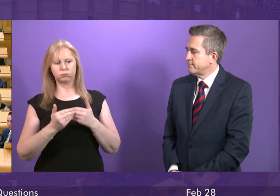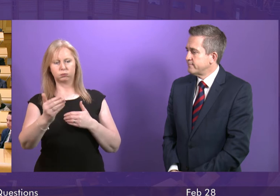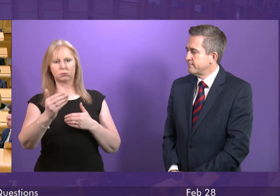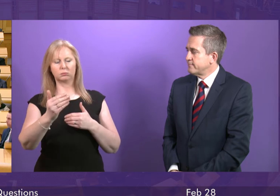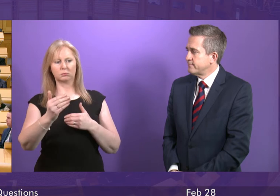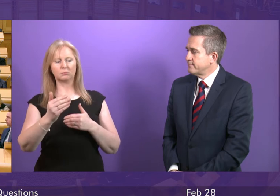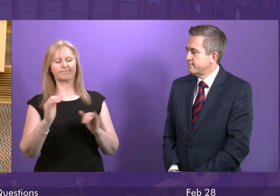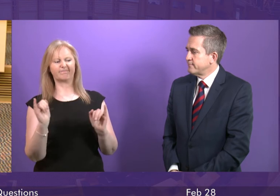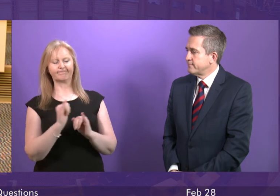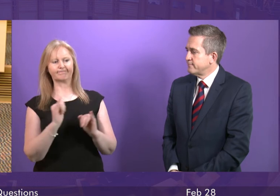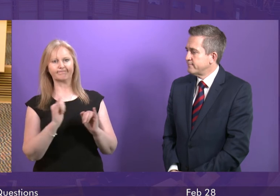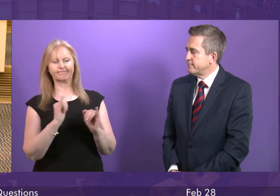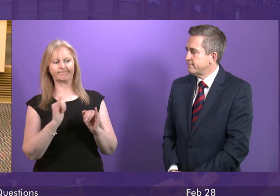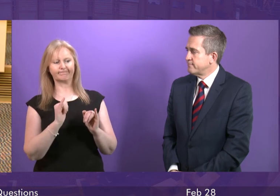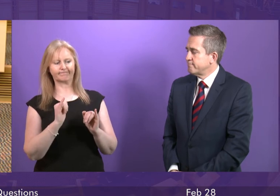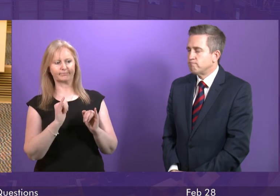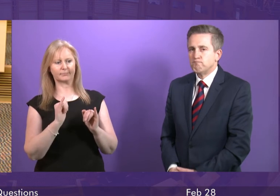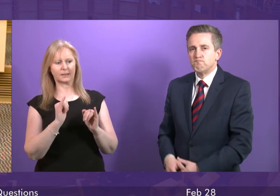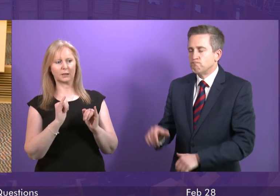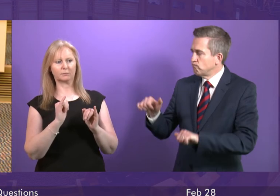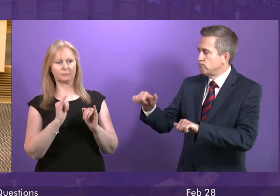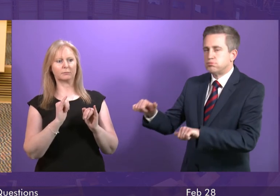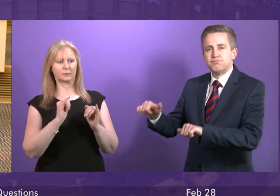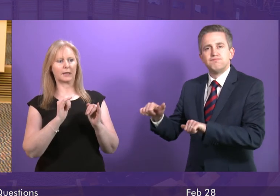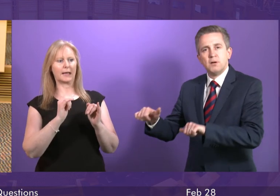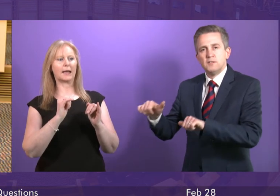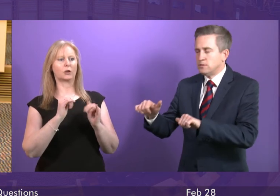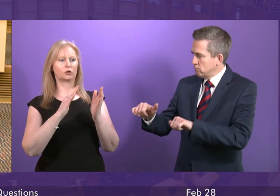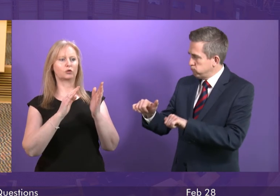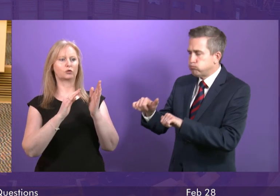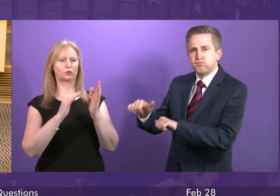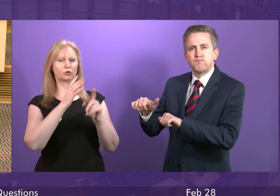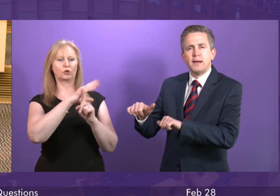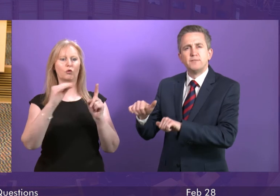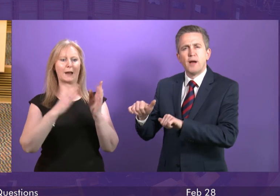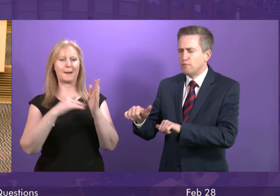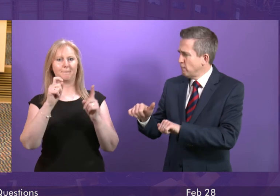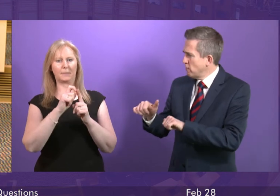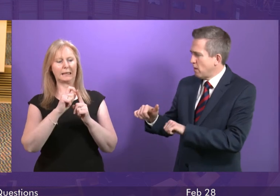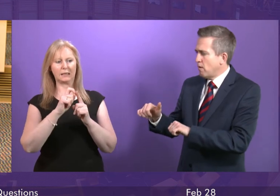disgraceful that the Scottish Tory MPs refused to do that. I have to say... Order, please.